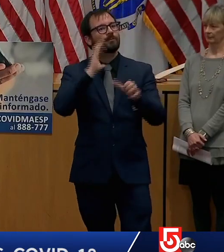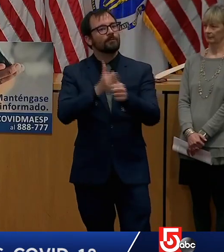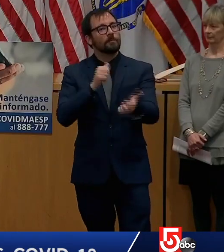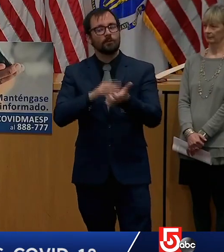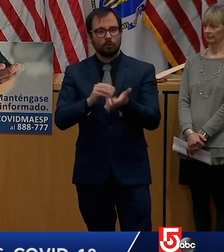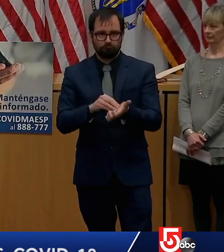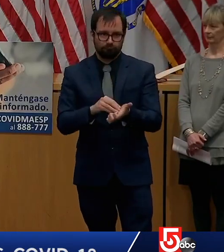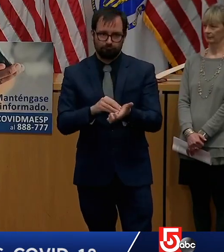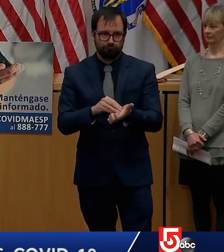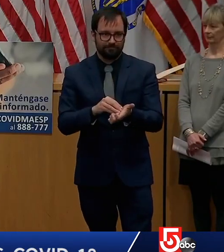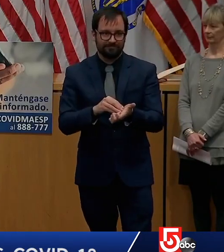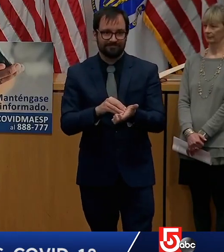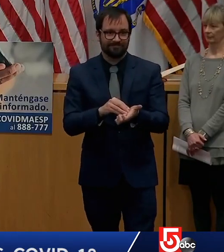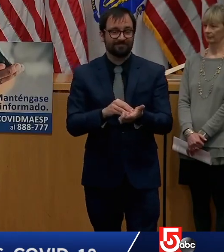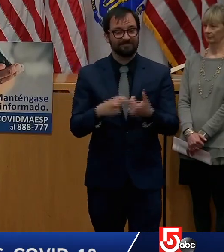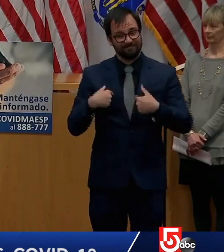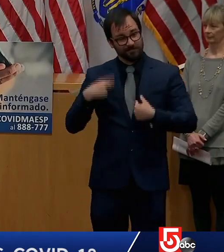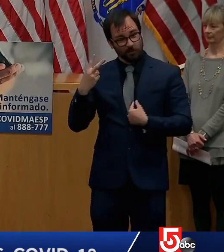I understand the challenges